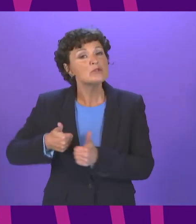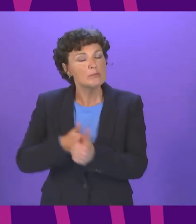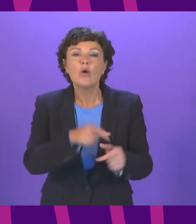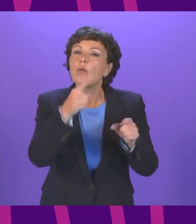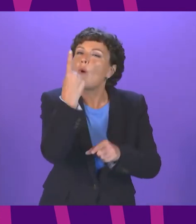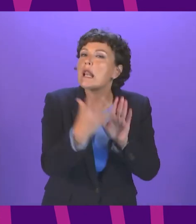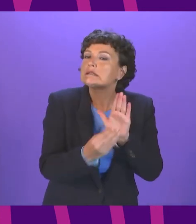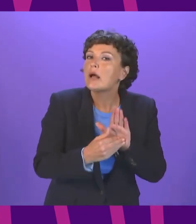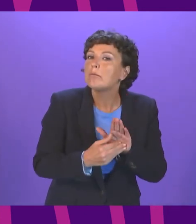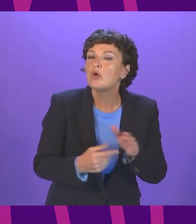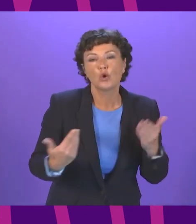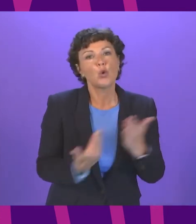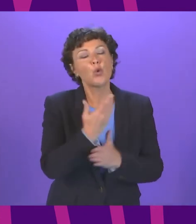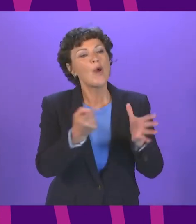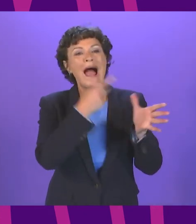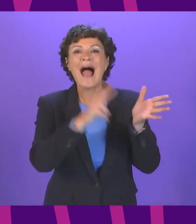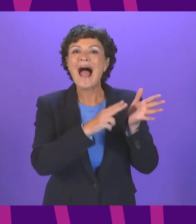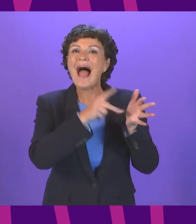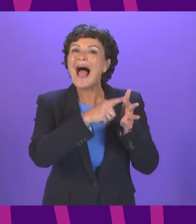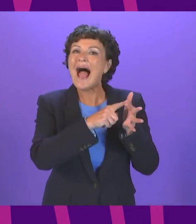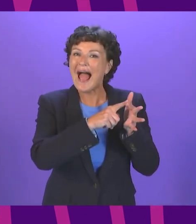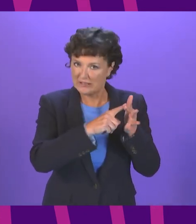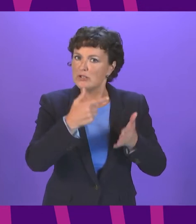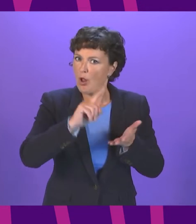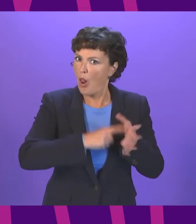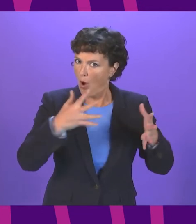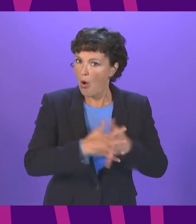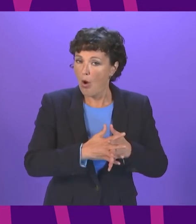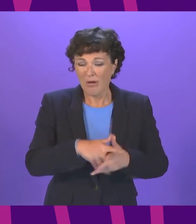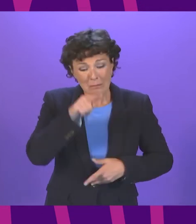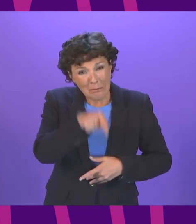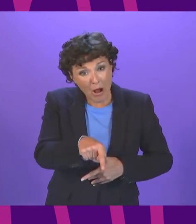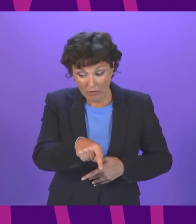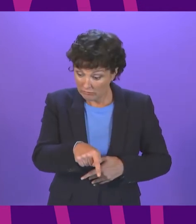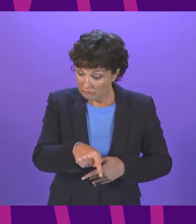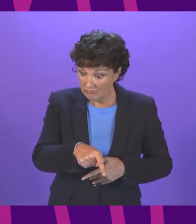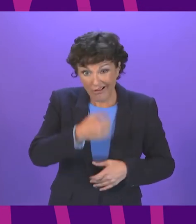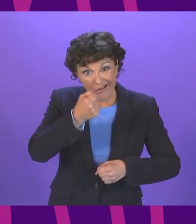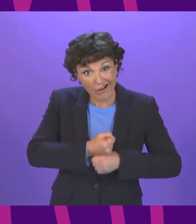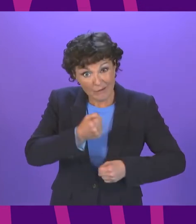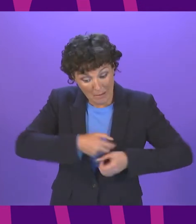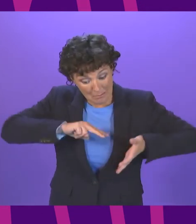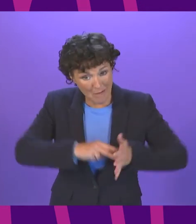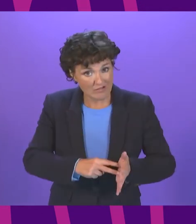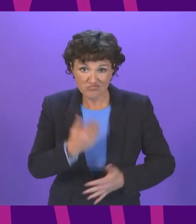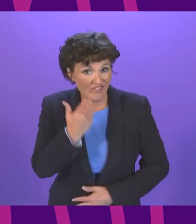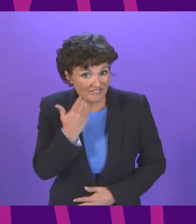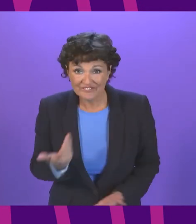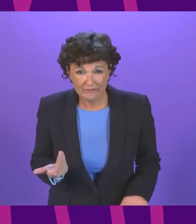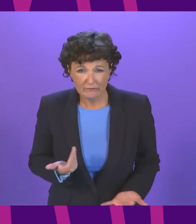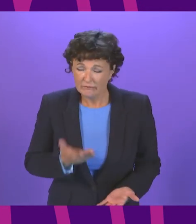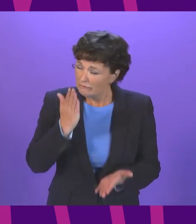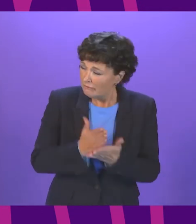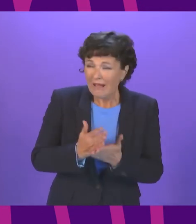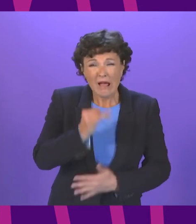is a good example of that but this programme for government doesn't go far enough. Presenting officer barely a week goes by without